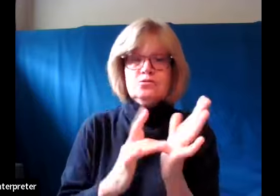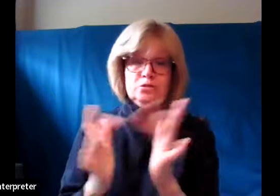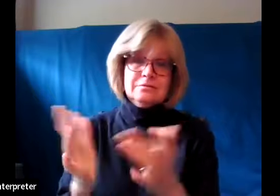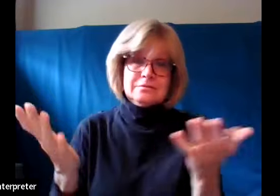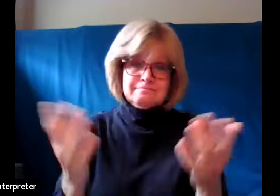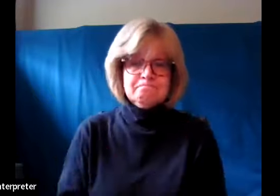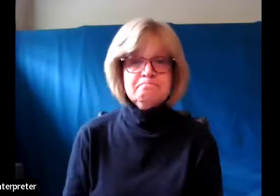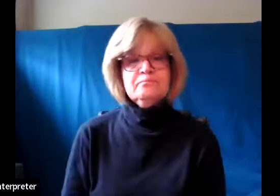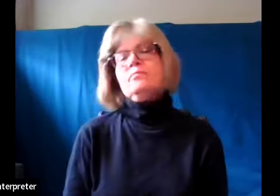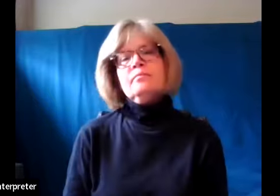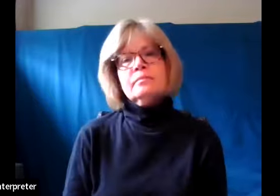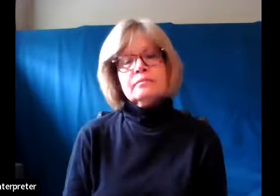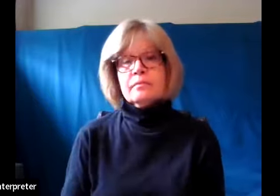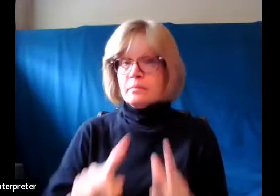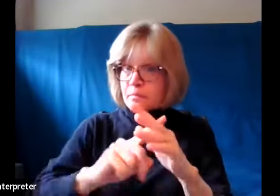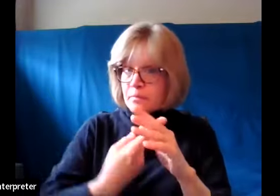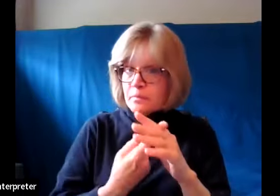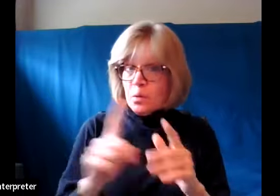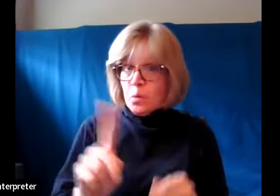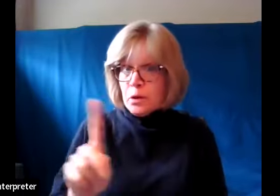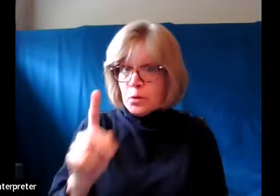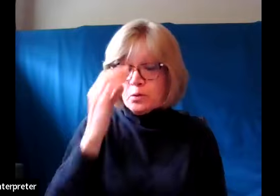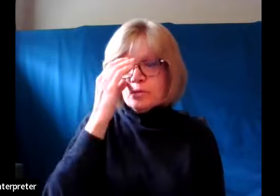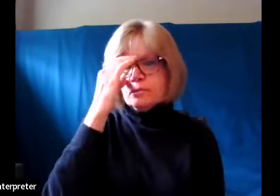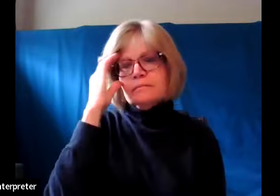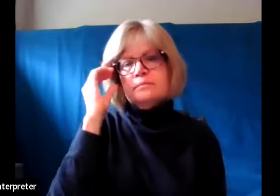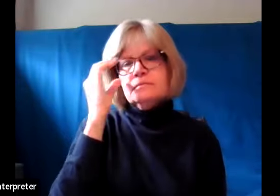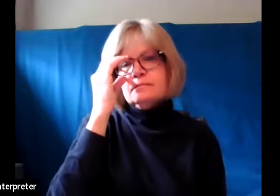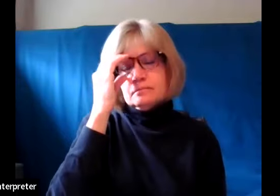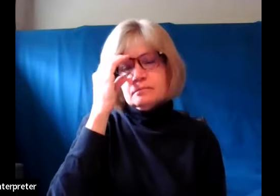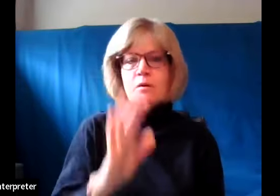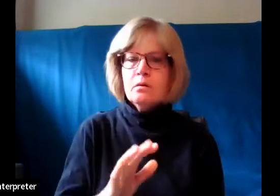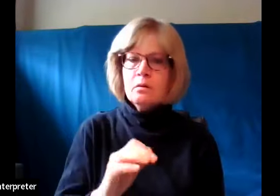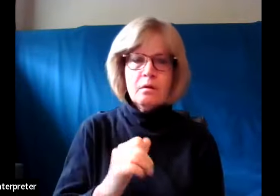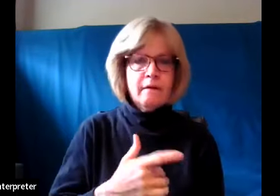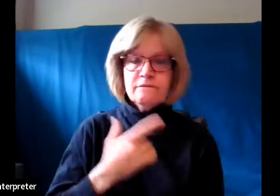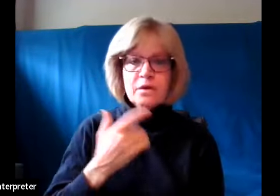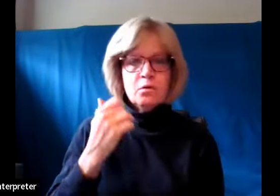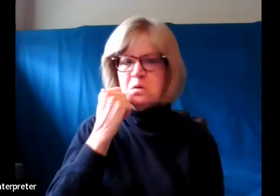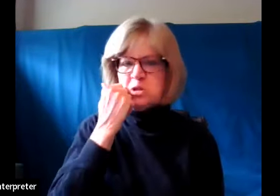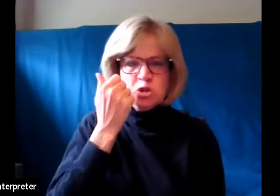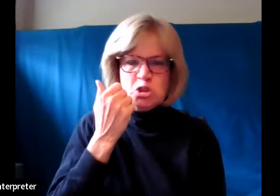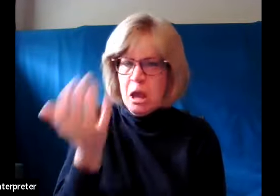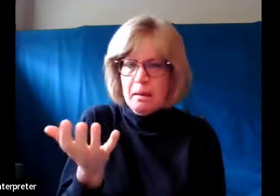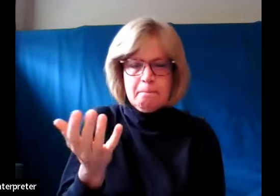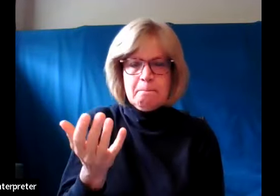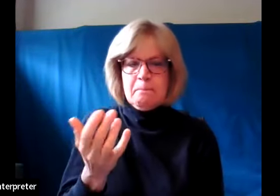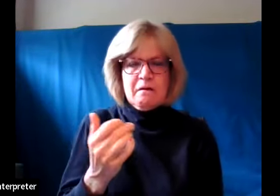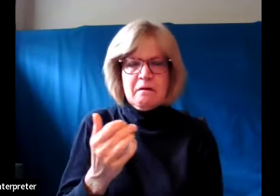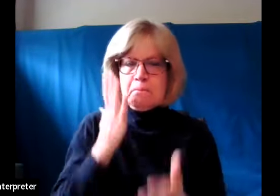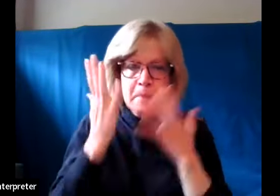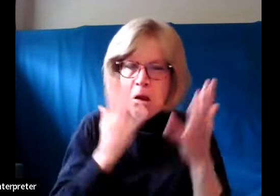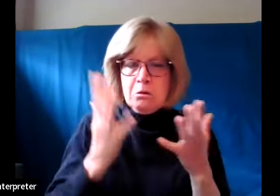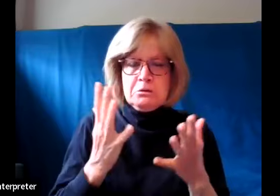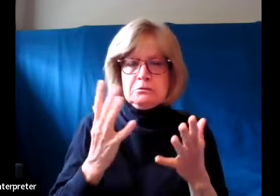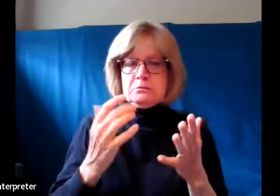One place we can start is to not be ashamed or embarrassed by our identity as Christians,